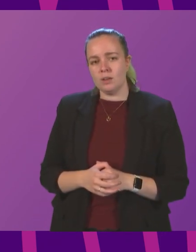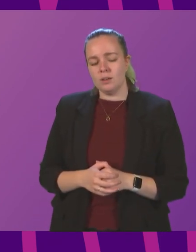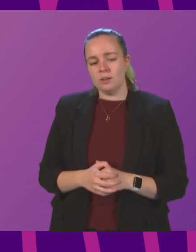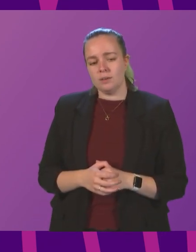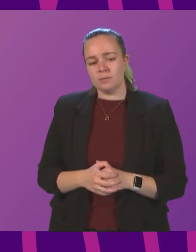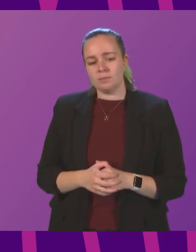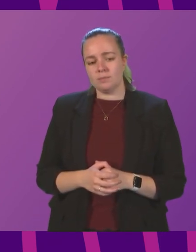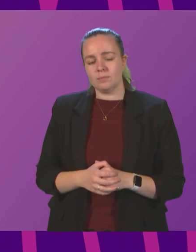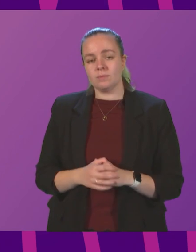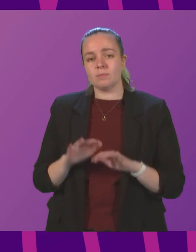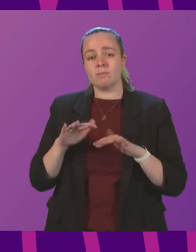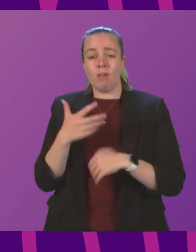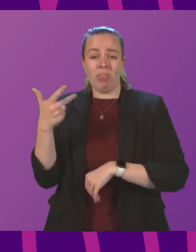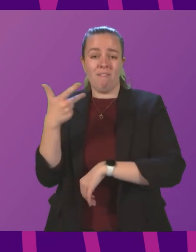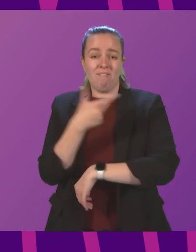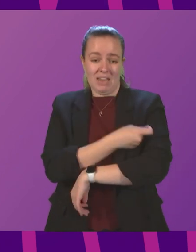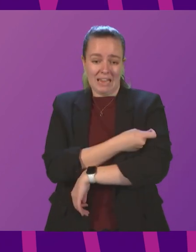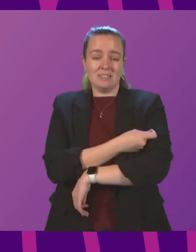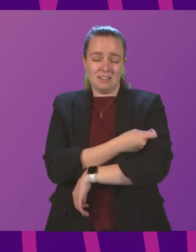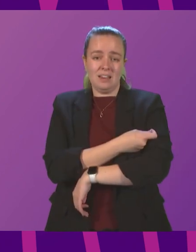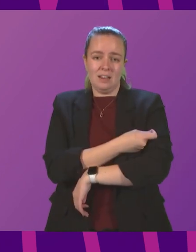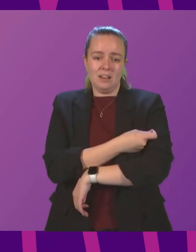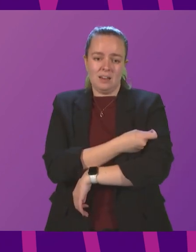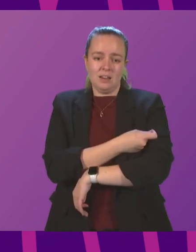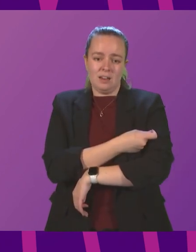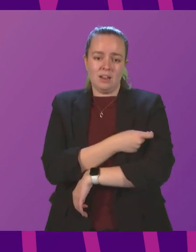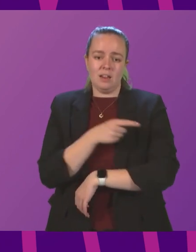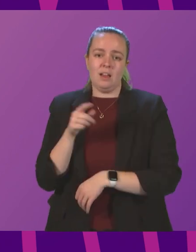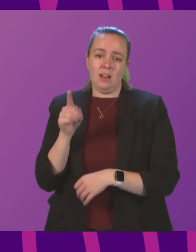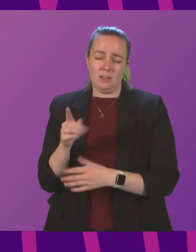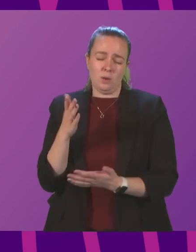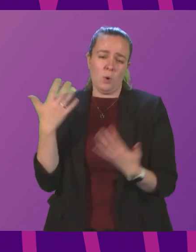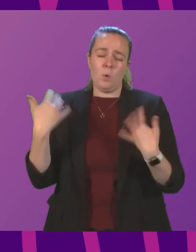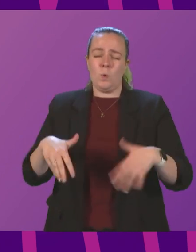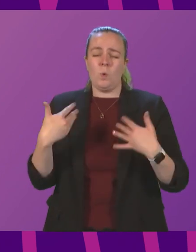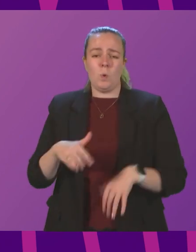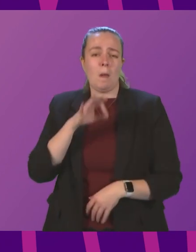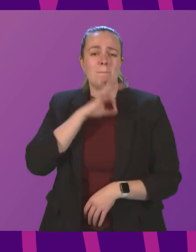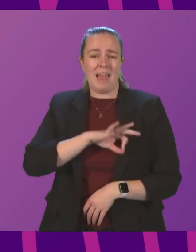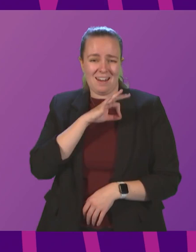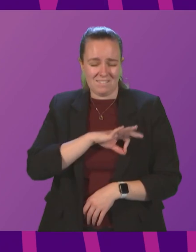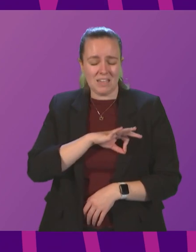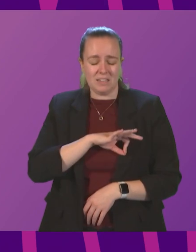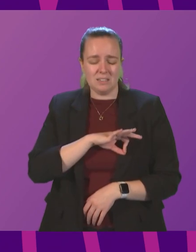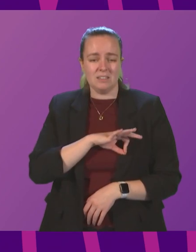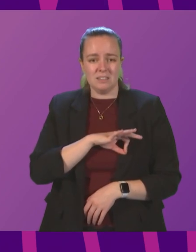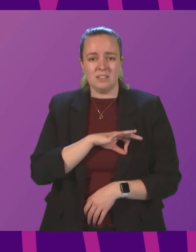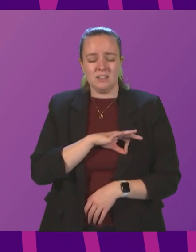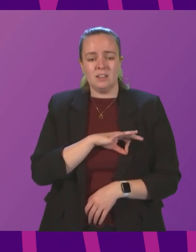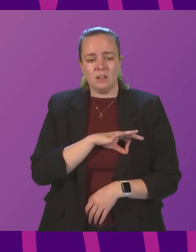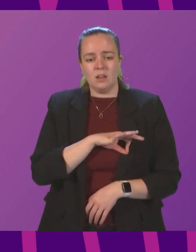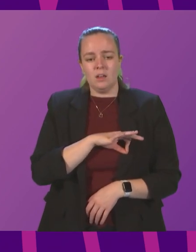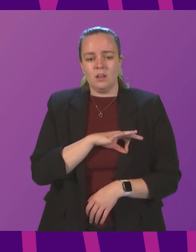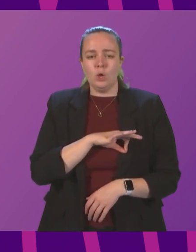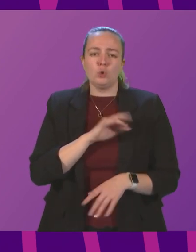vaccination is demonstrably of benefit to the